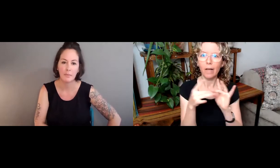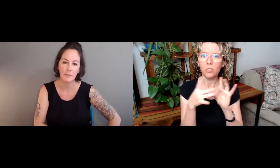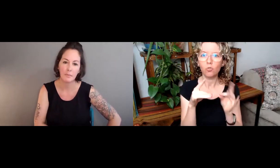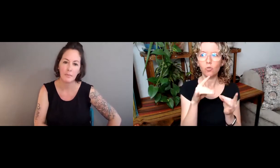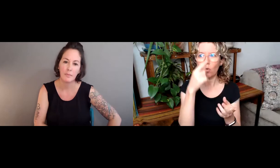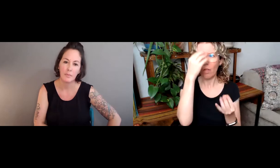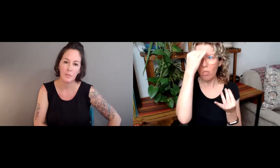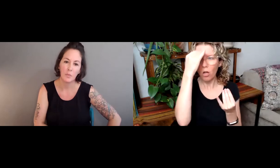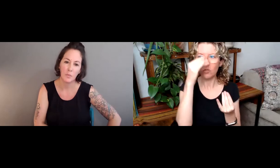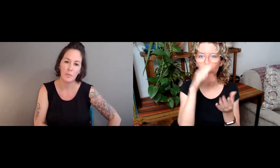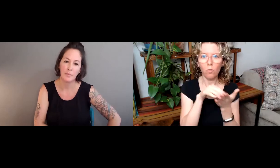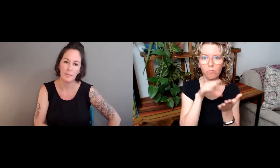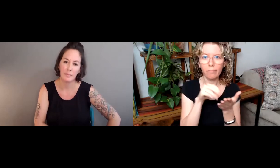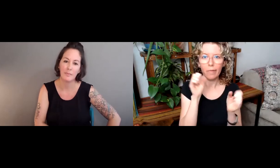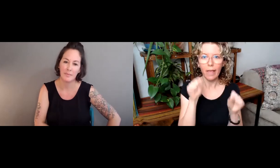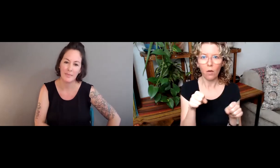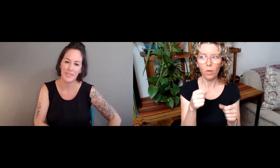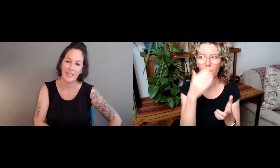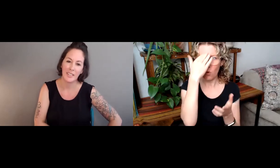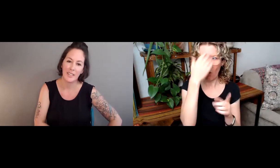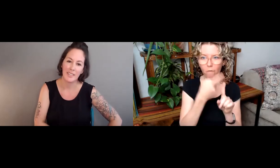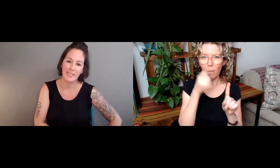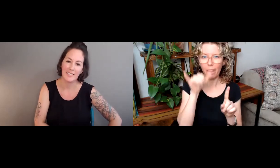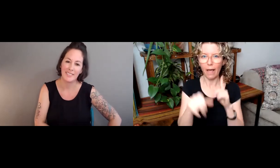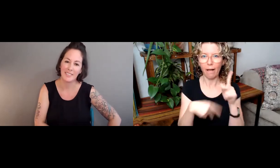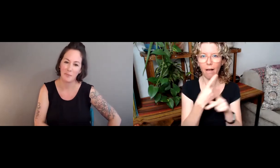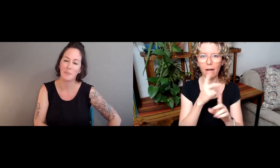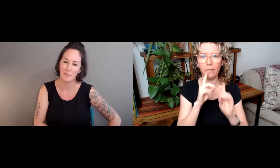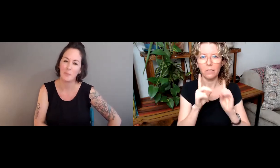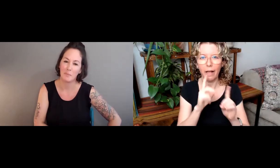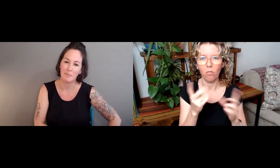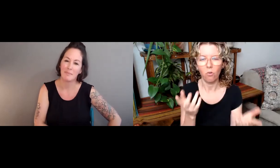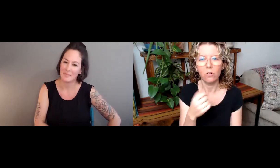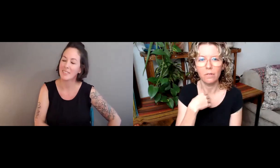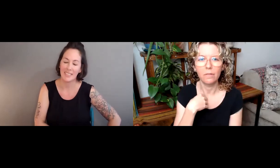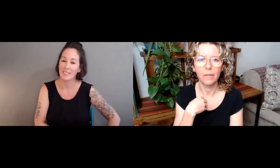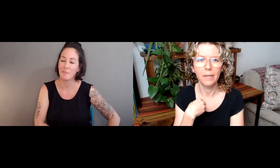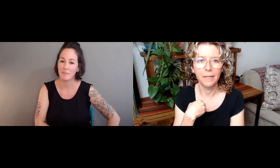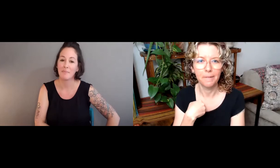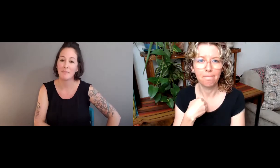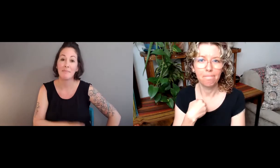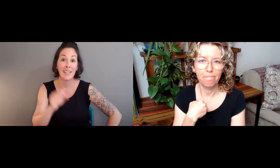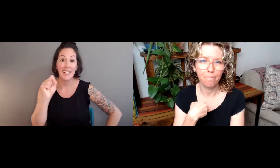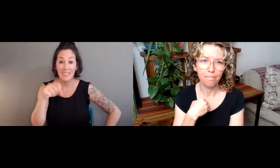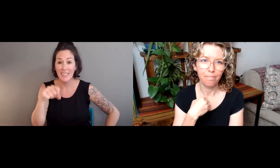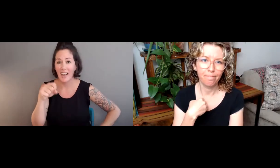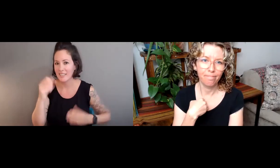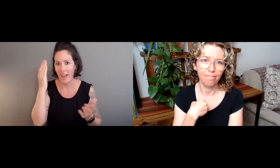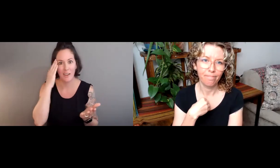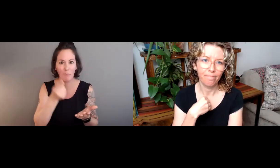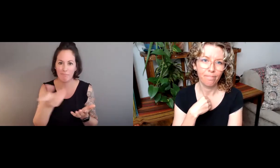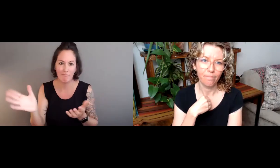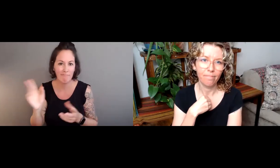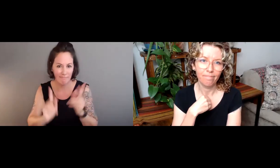those populations? And what kind of thought processes and, and what else can we learn from those